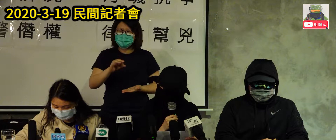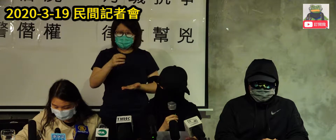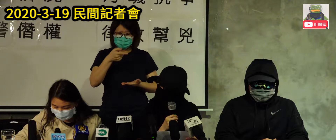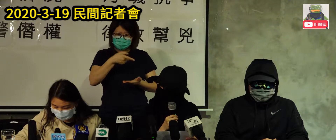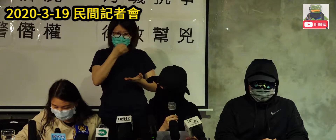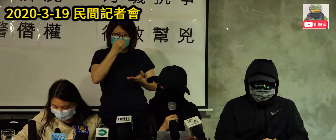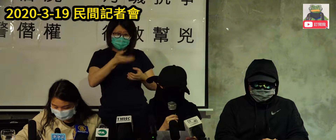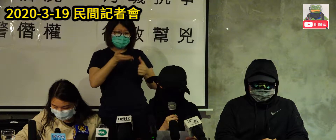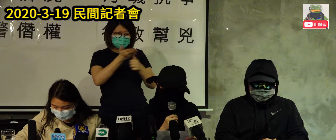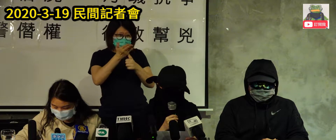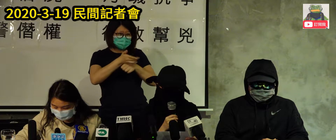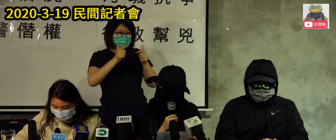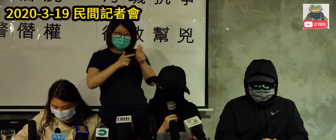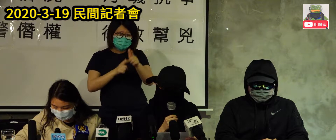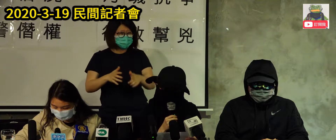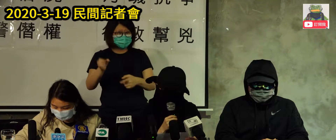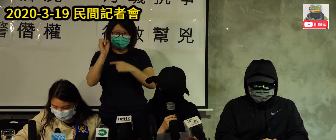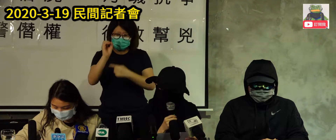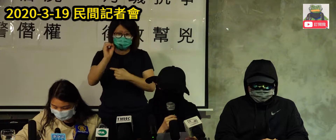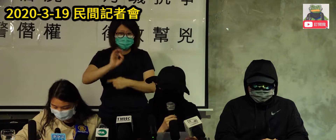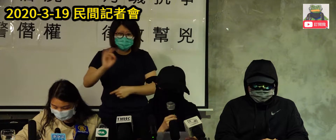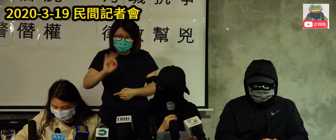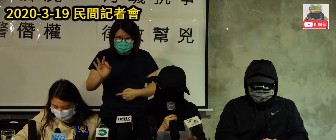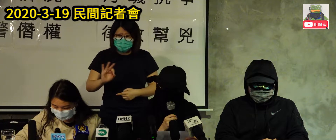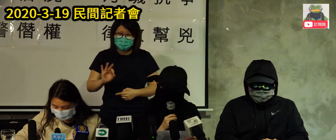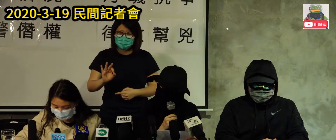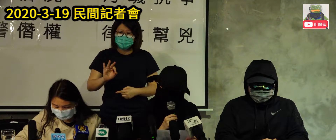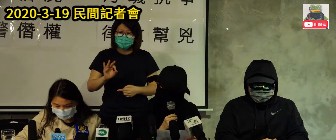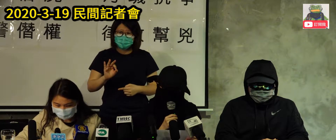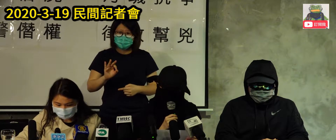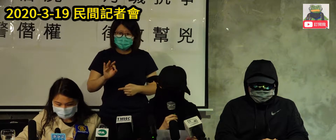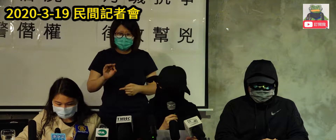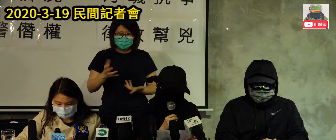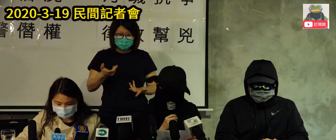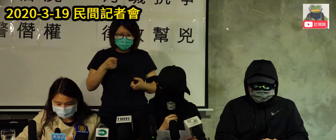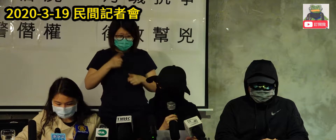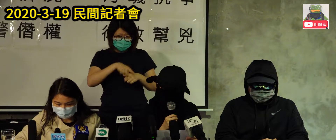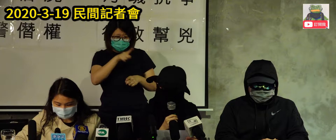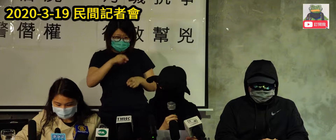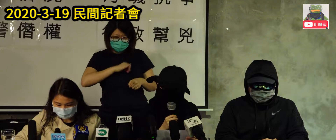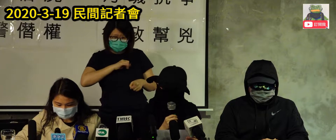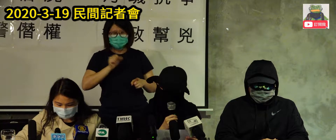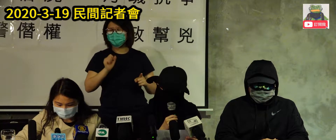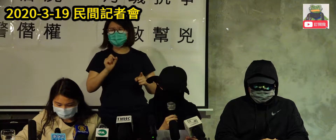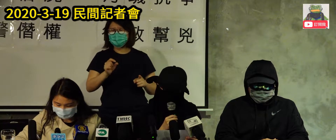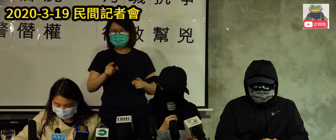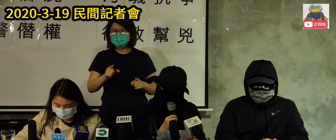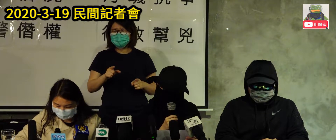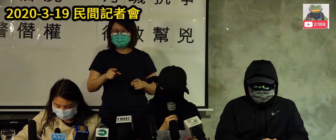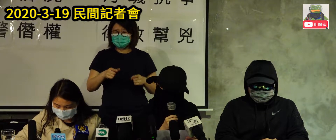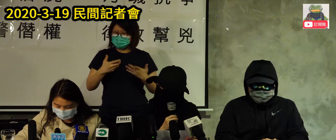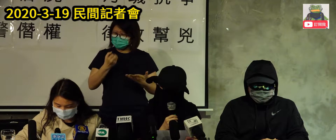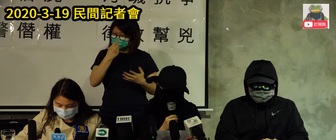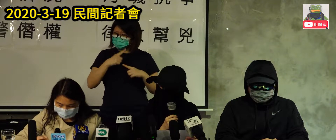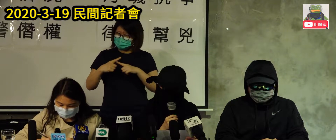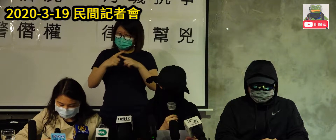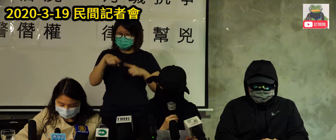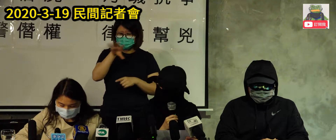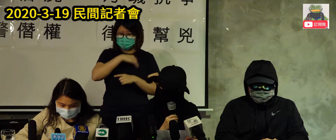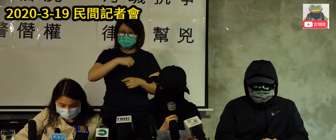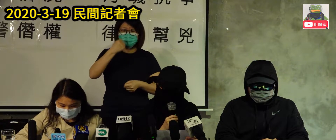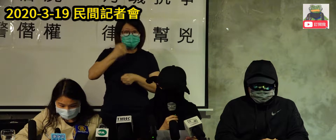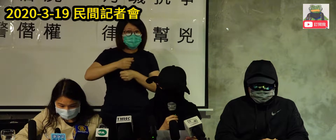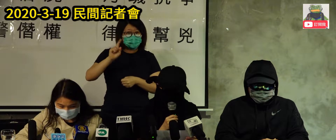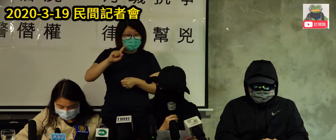only be pure political oppression moreover judicial matters and queries should be handled by the department of